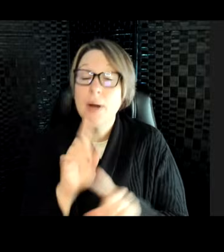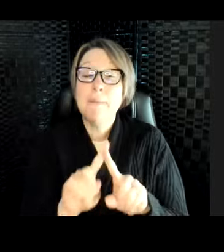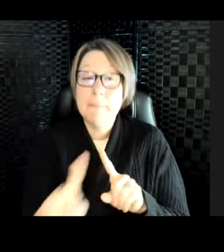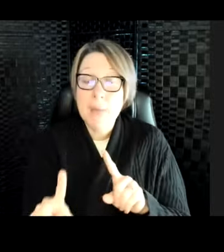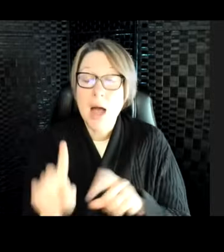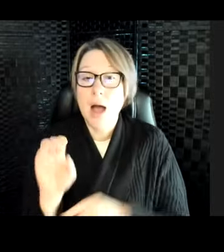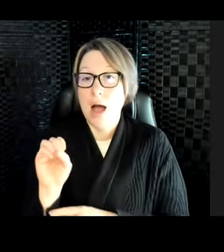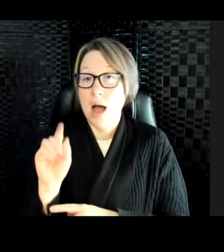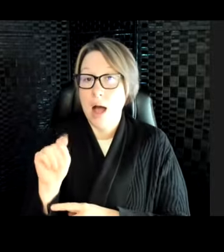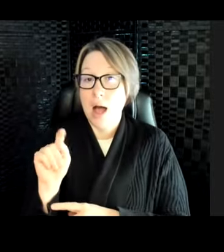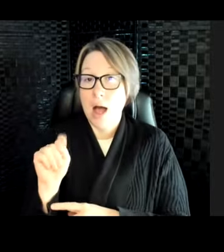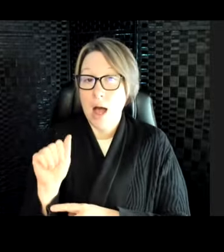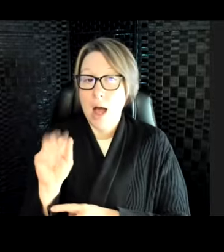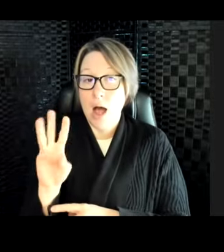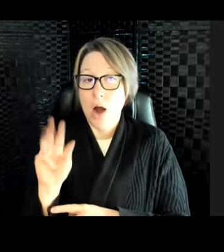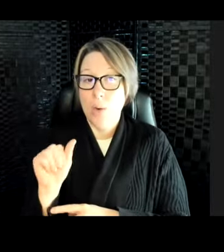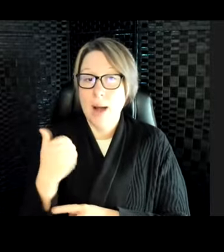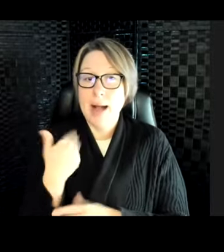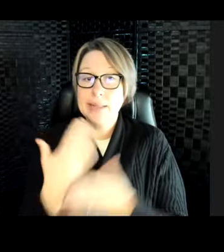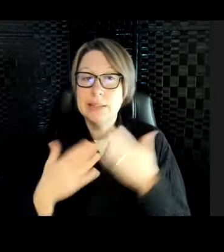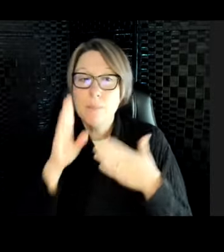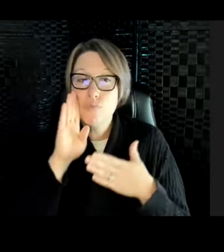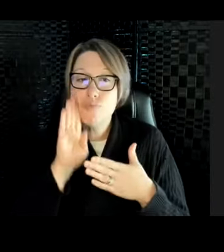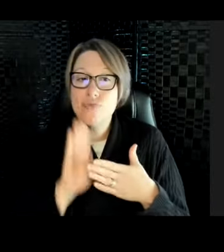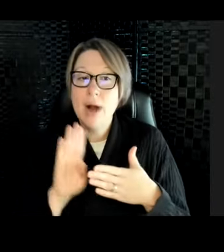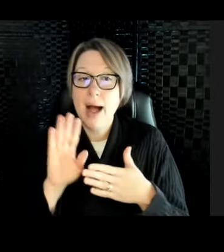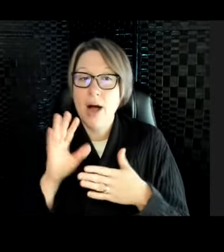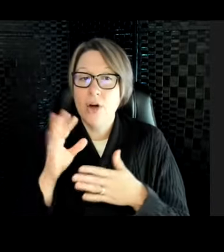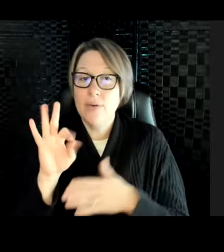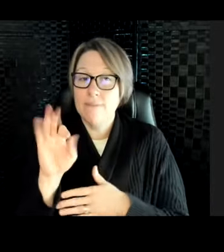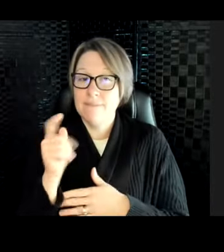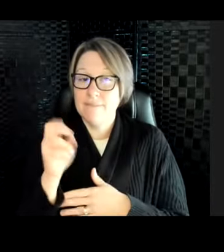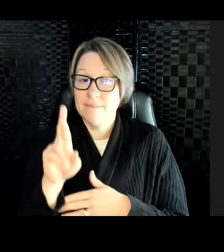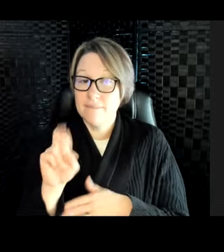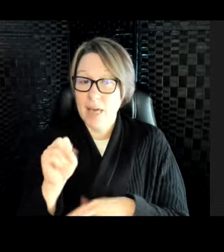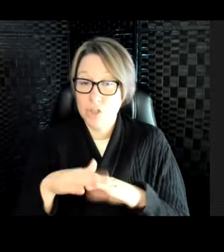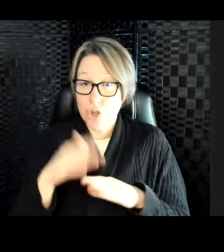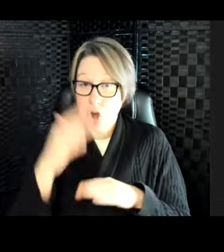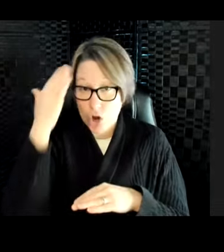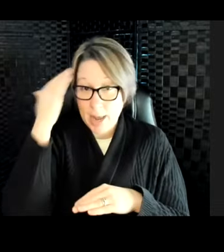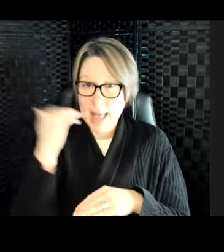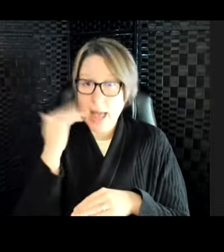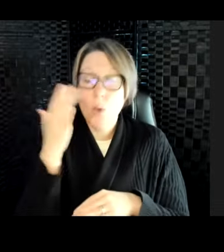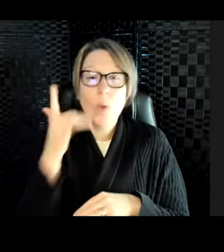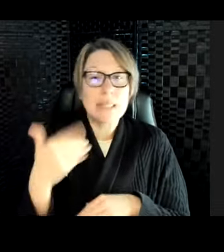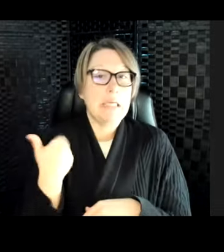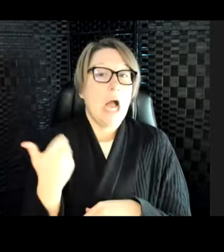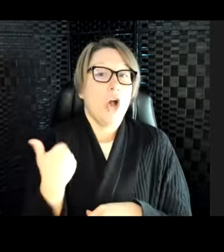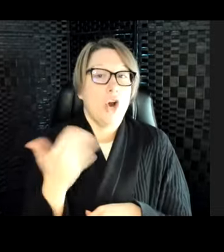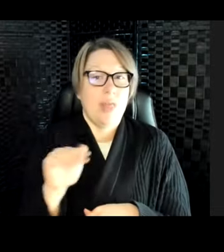has some brown feathers on her head. That's because she is younger than the other two. As they get older,